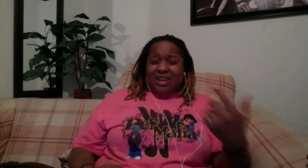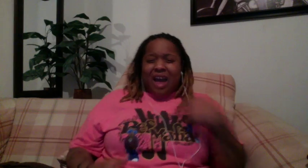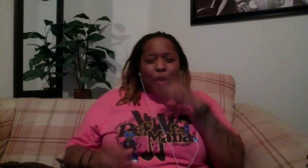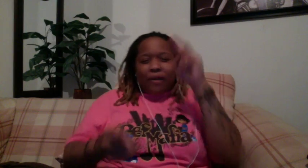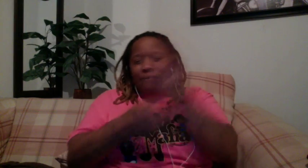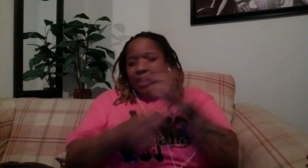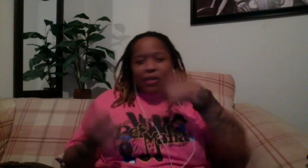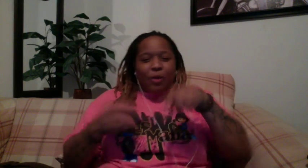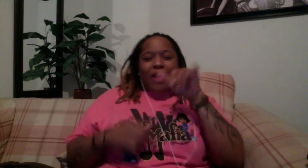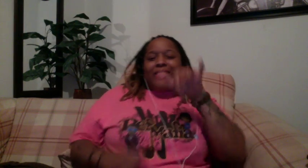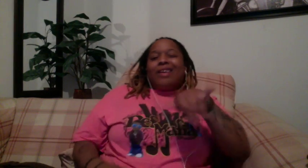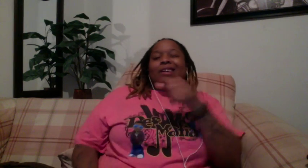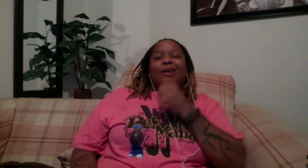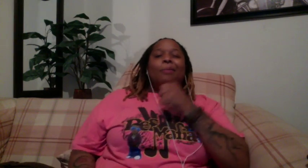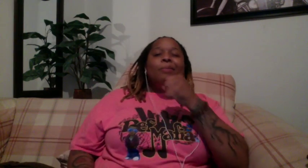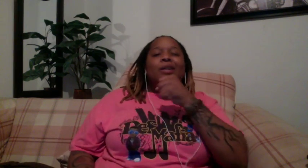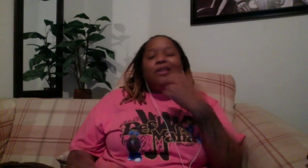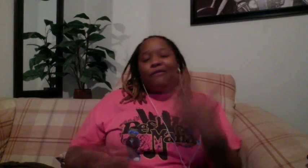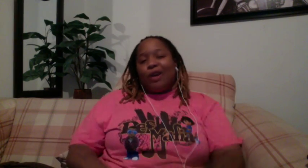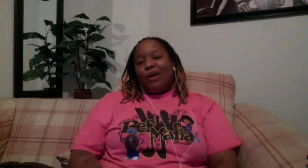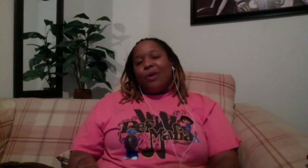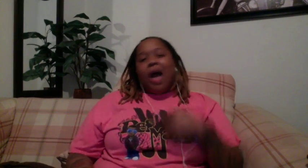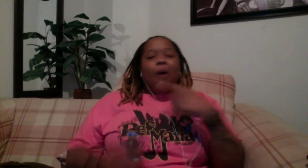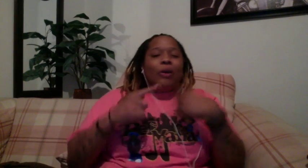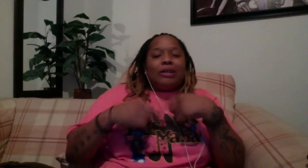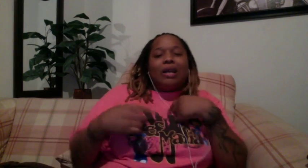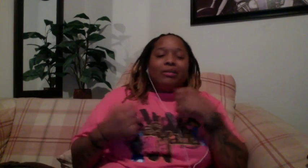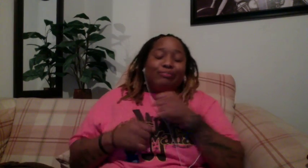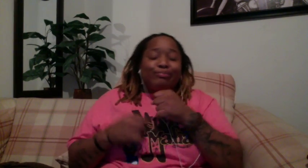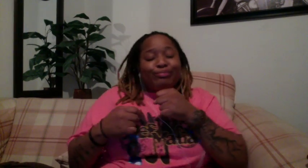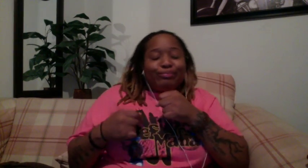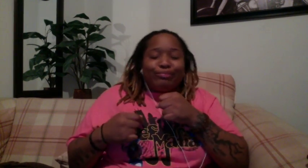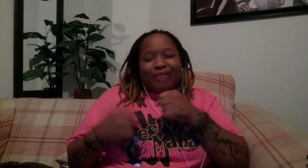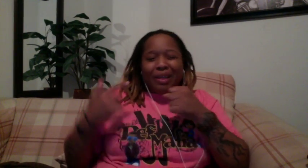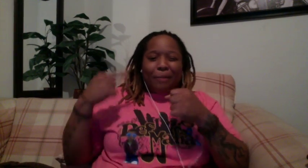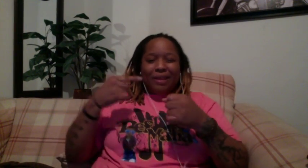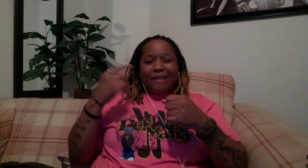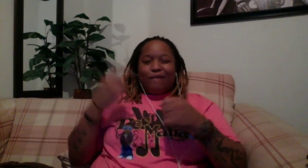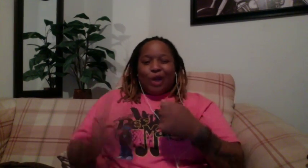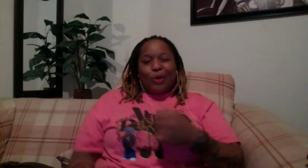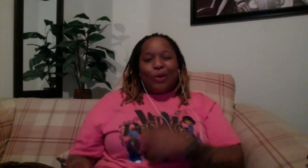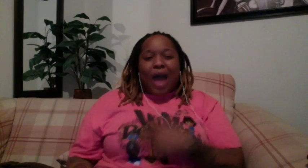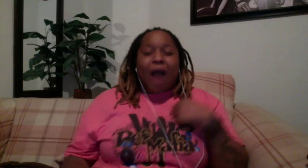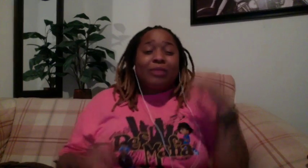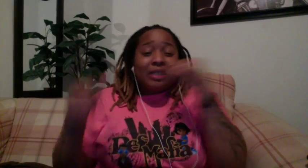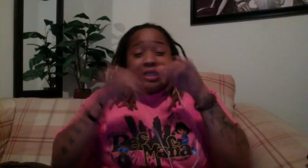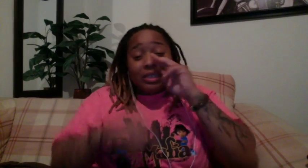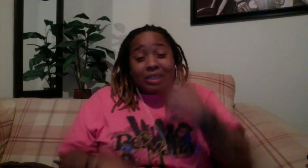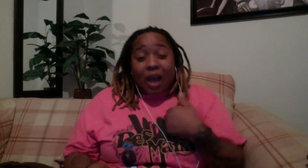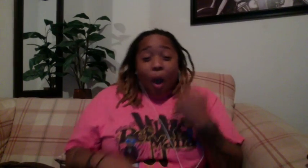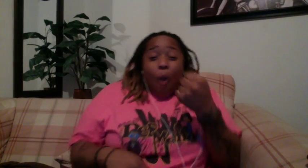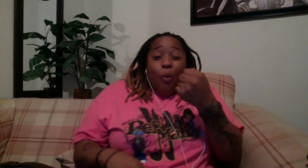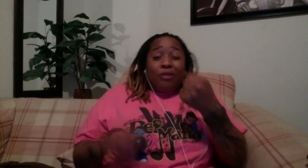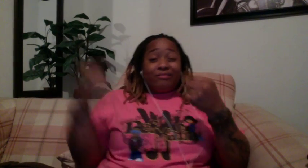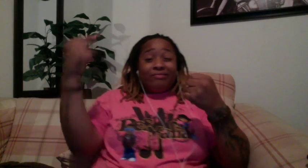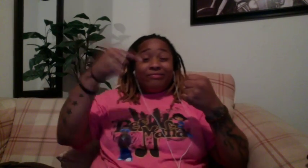I don't be fucking around on that microphone When I'm kicking them flows on that microphone The illest nigga that's low in that